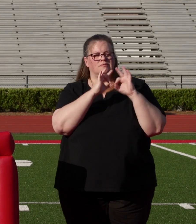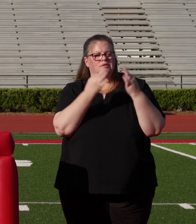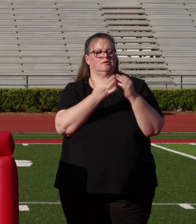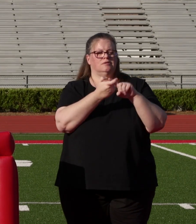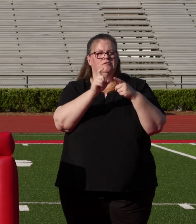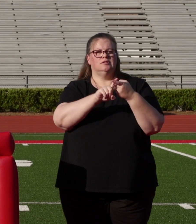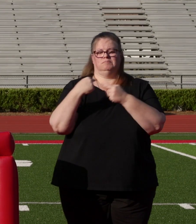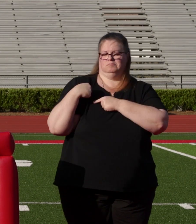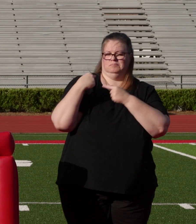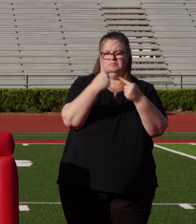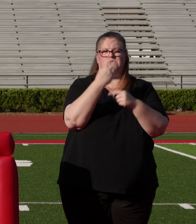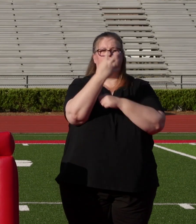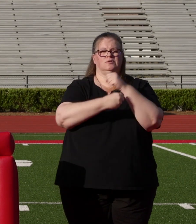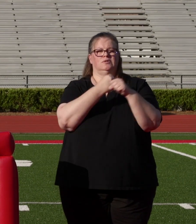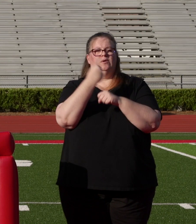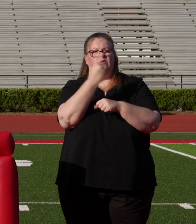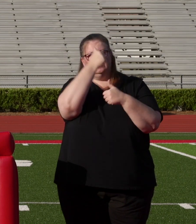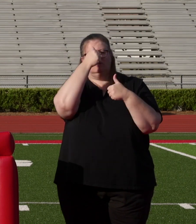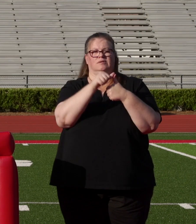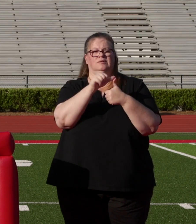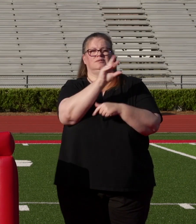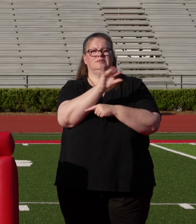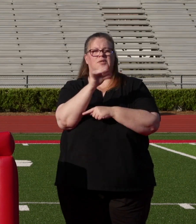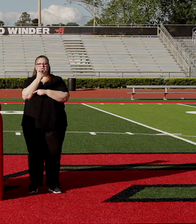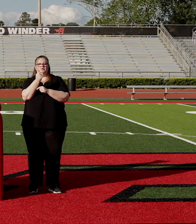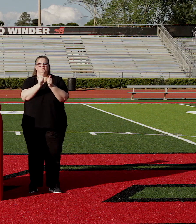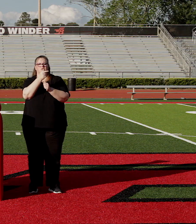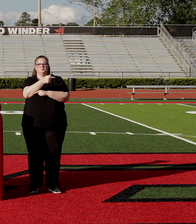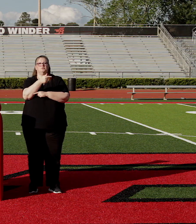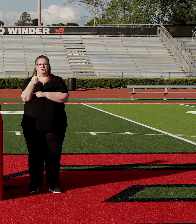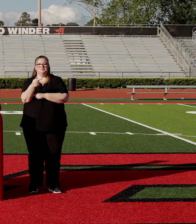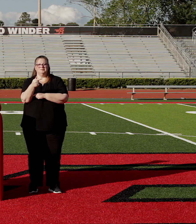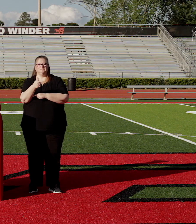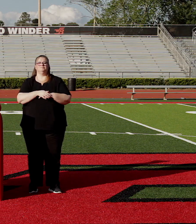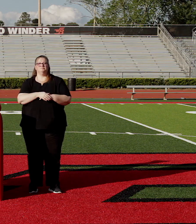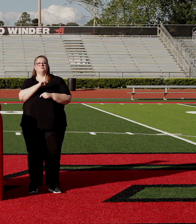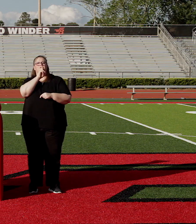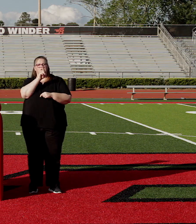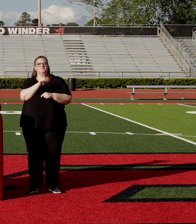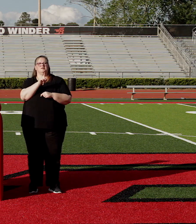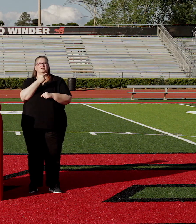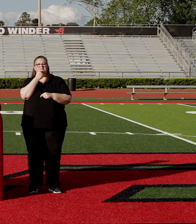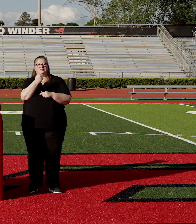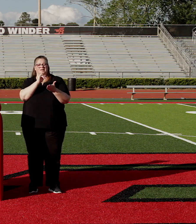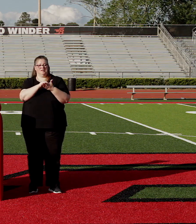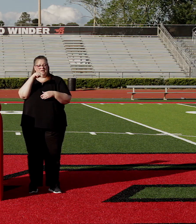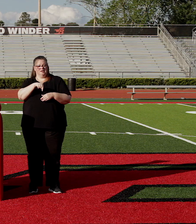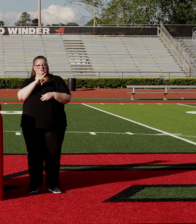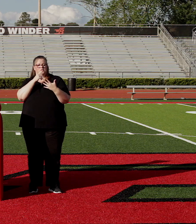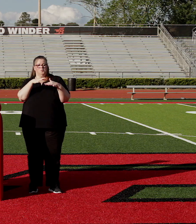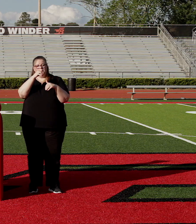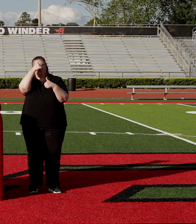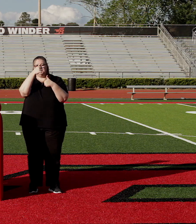made over the past four years, and I will always remember to spell dogs with two G's. It would be an understatement to say this has been quite a memorable